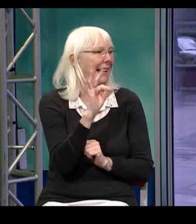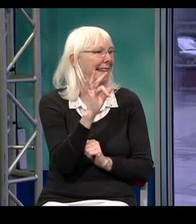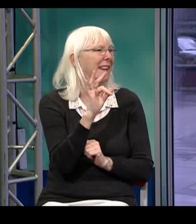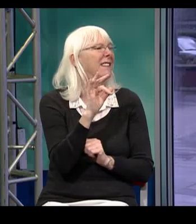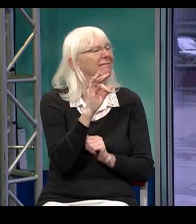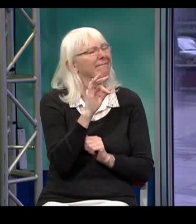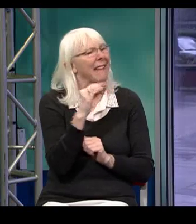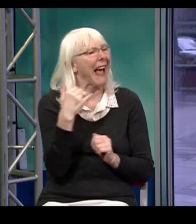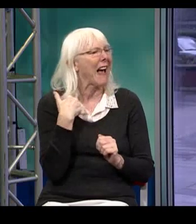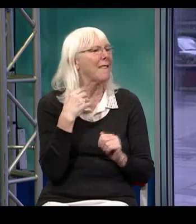December.